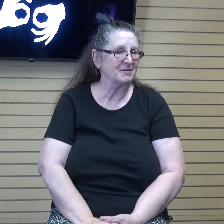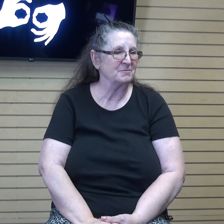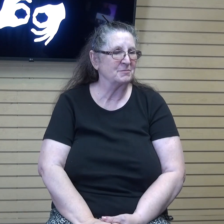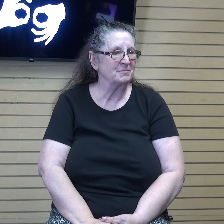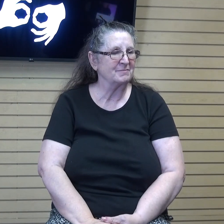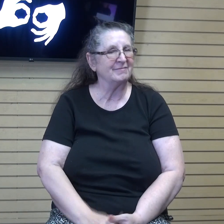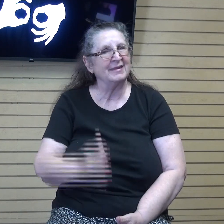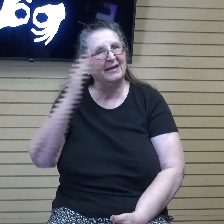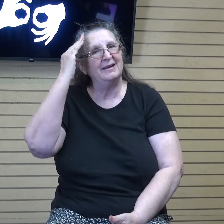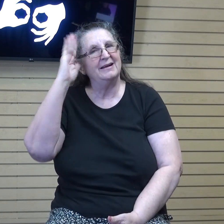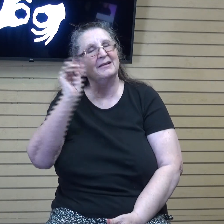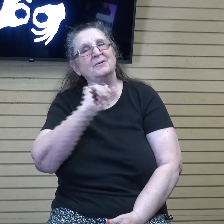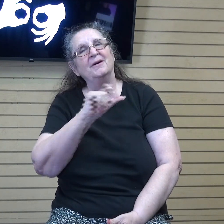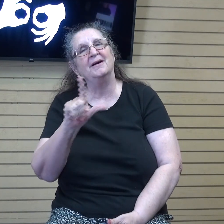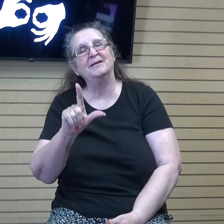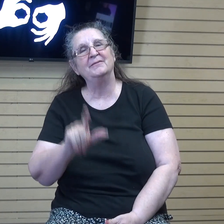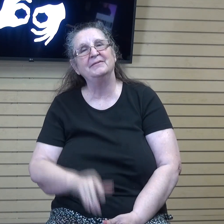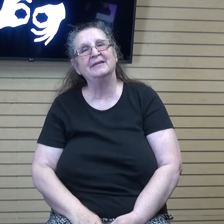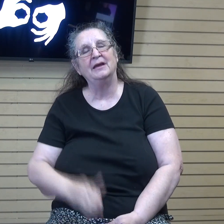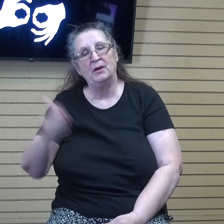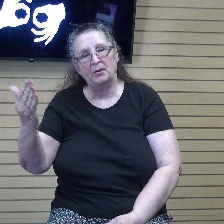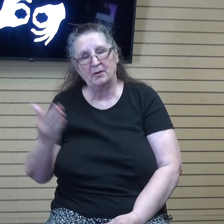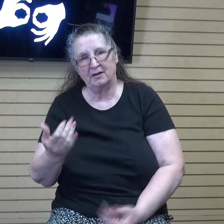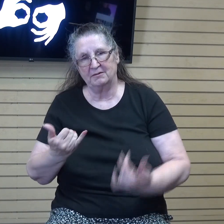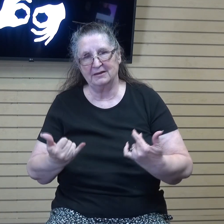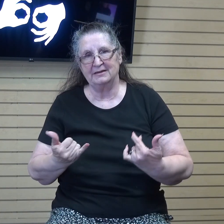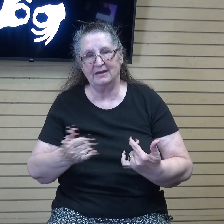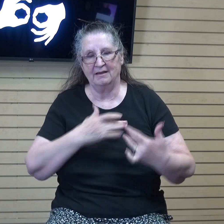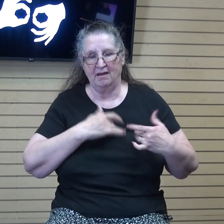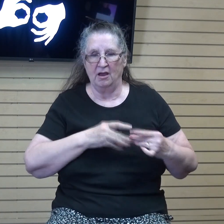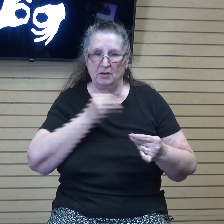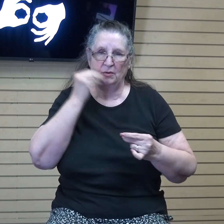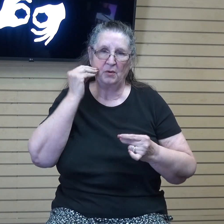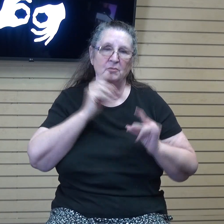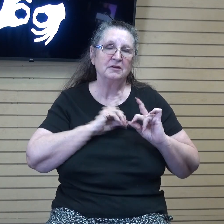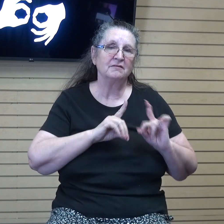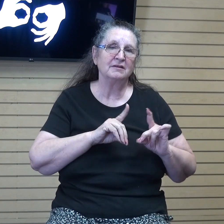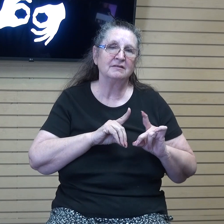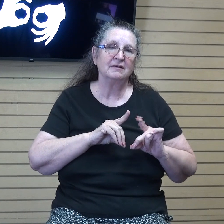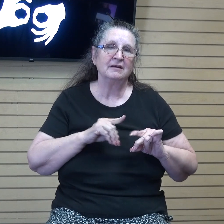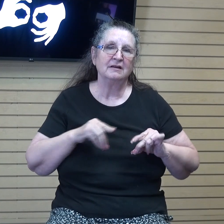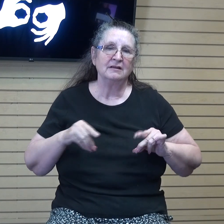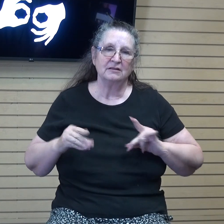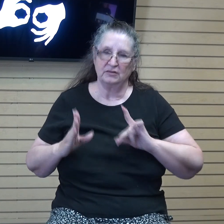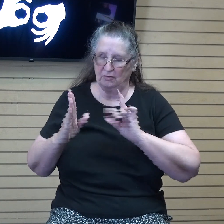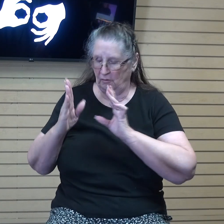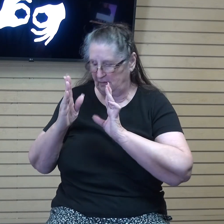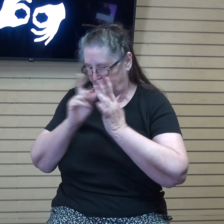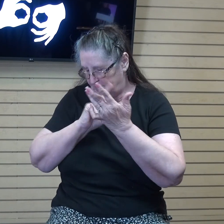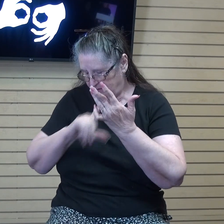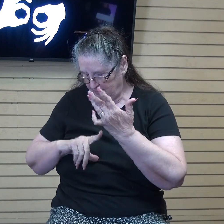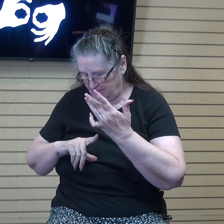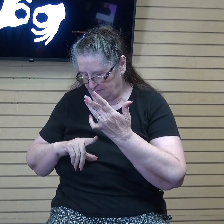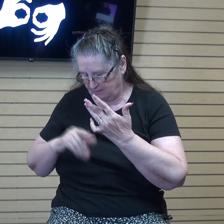Hello all, welcome to today's Heart to Home devotional, Let's Go Before the Lord. Dear Heavenly Father,